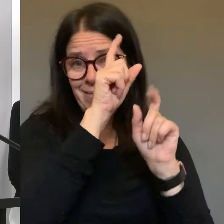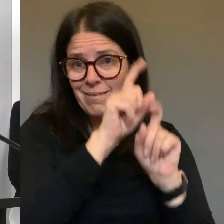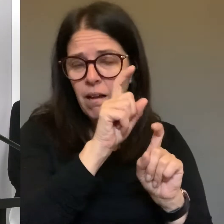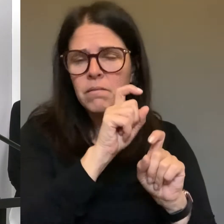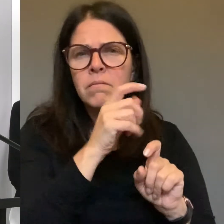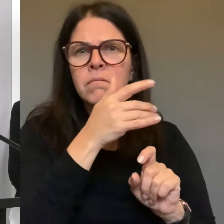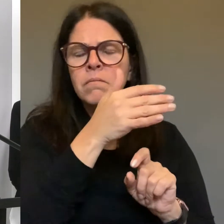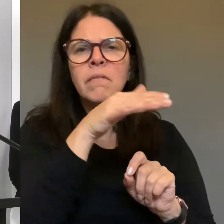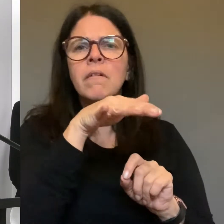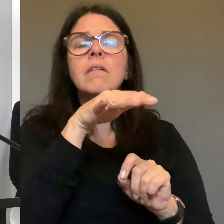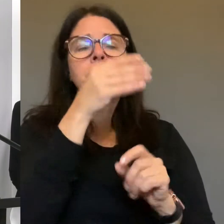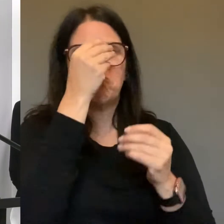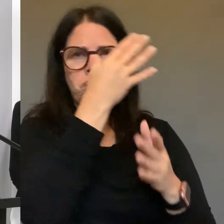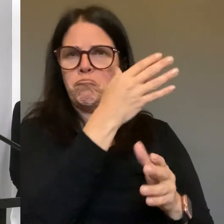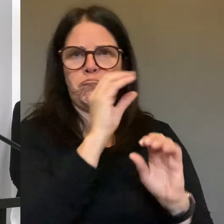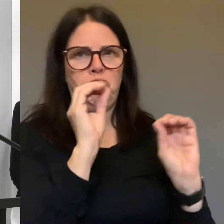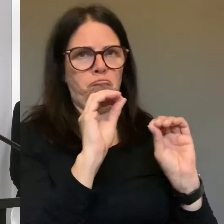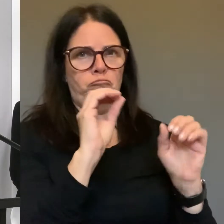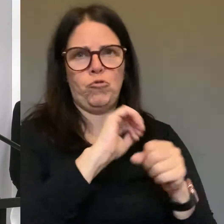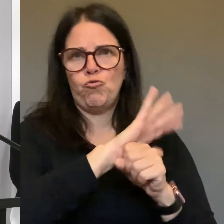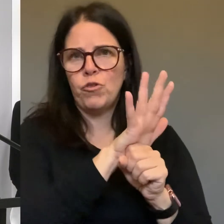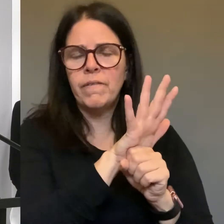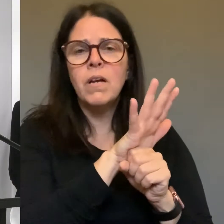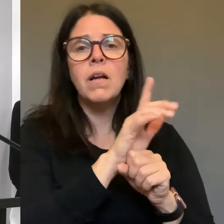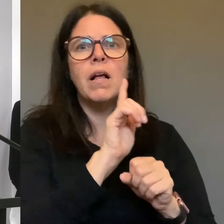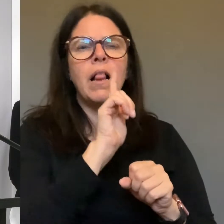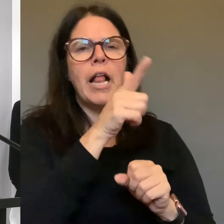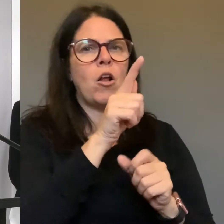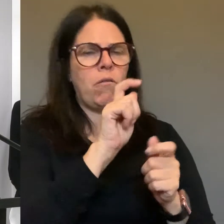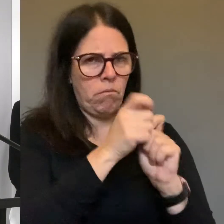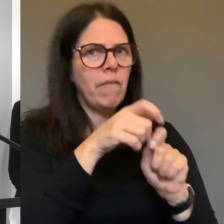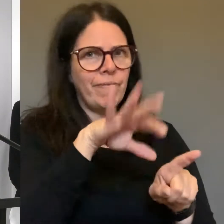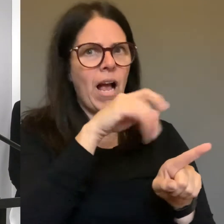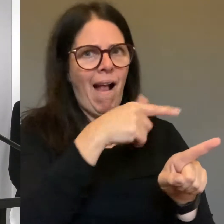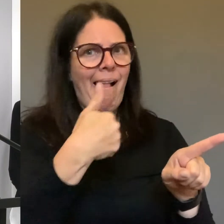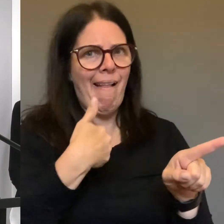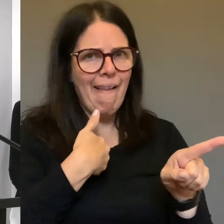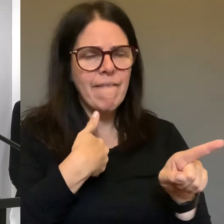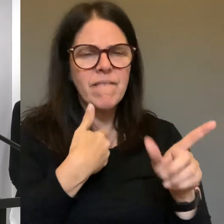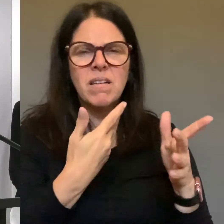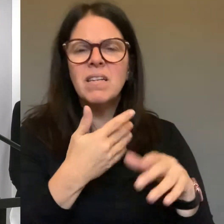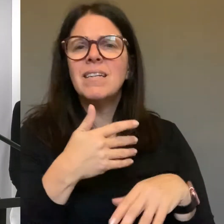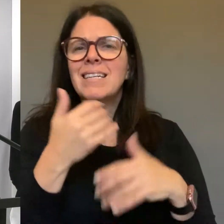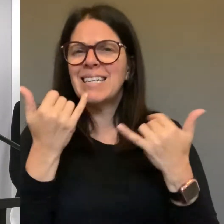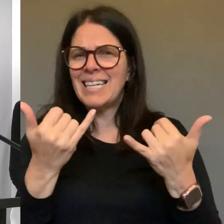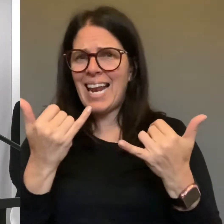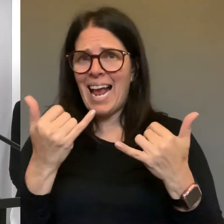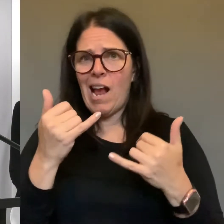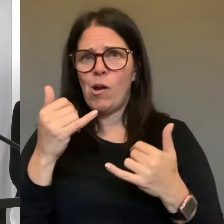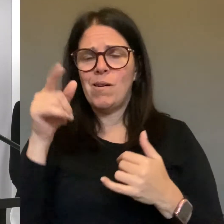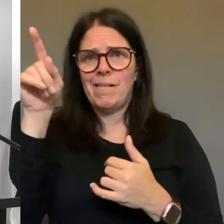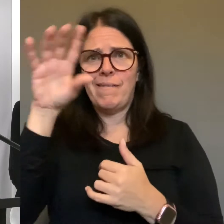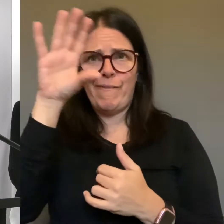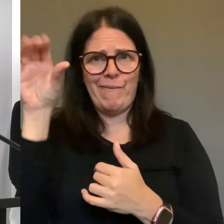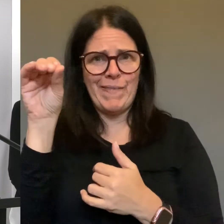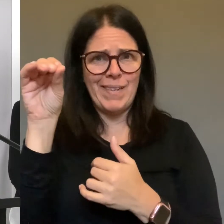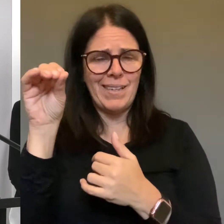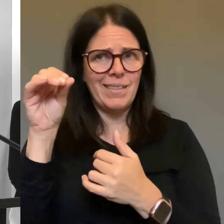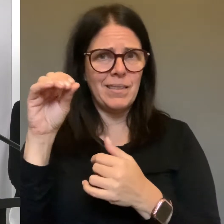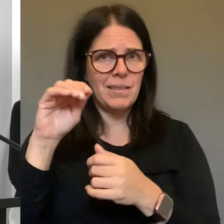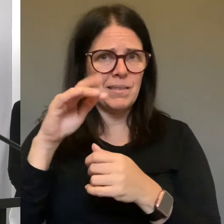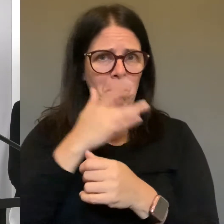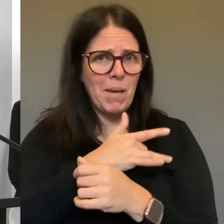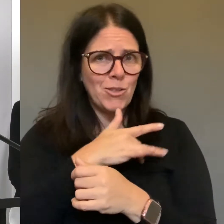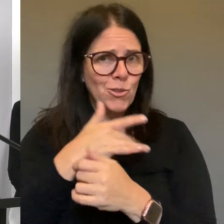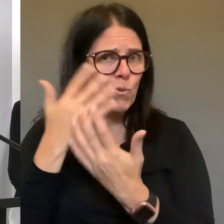sharply within the next 24 hours? Well, we have number of test results that are pending and it could go either